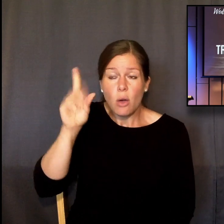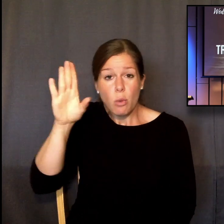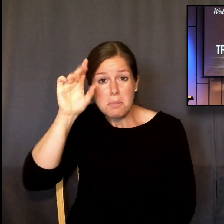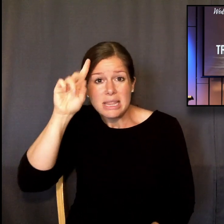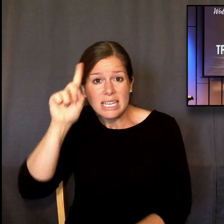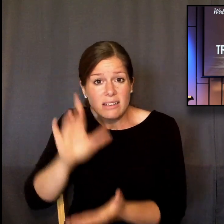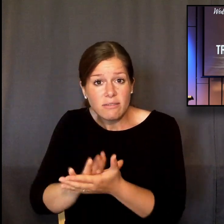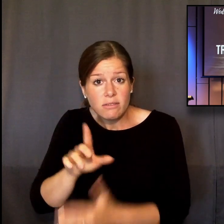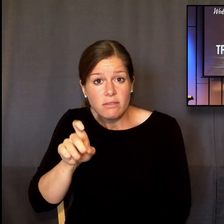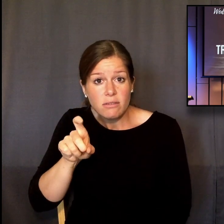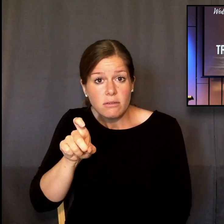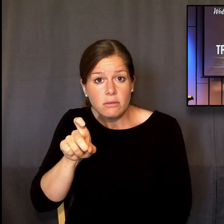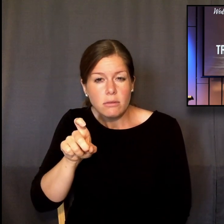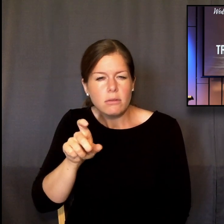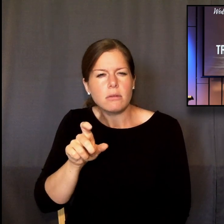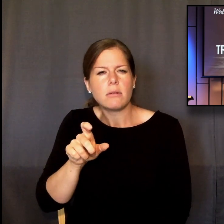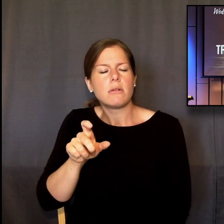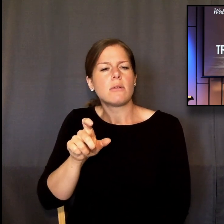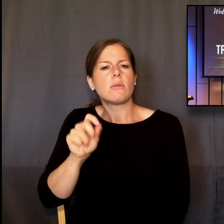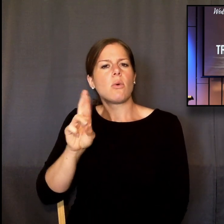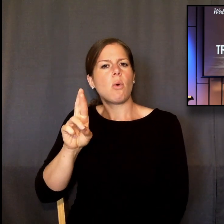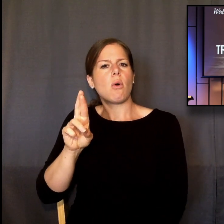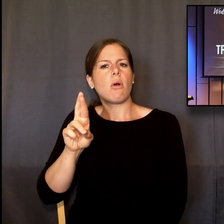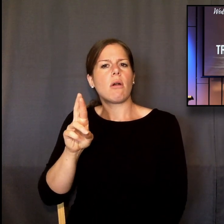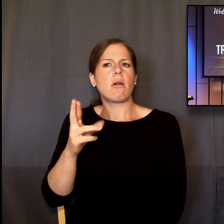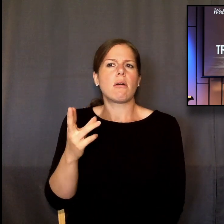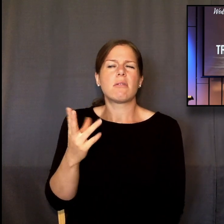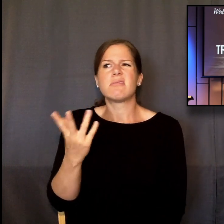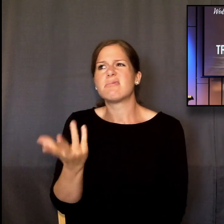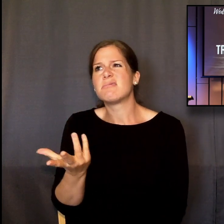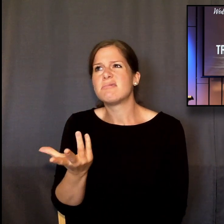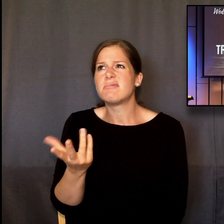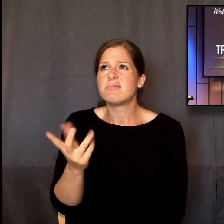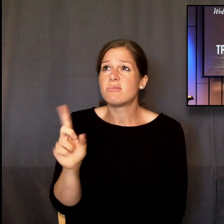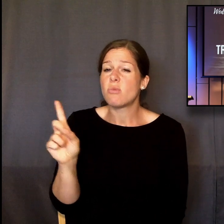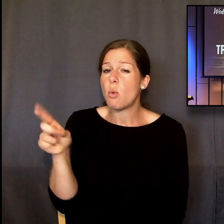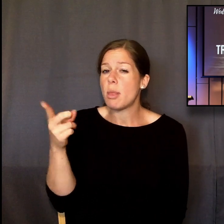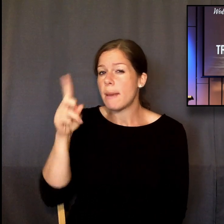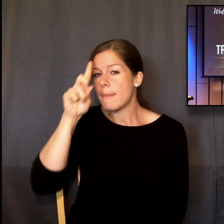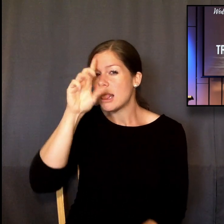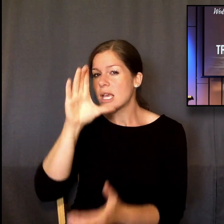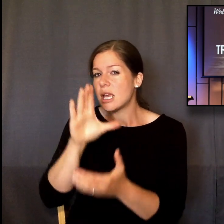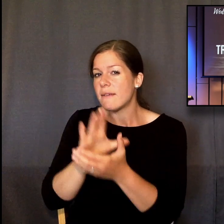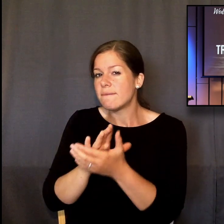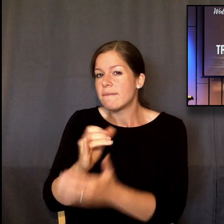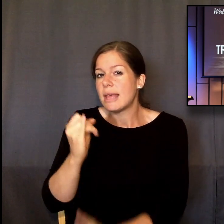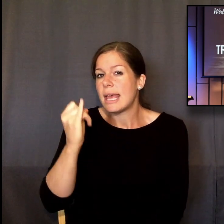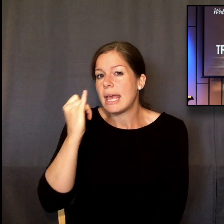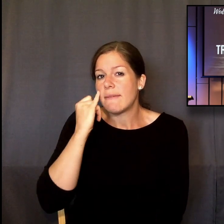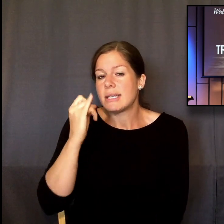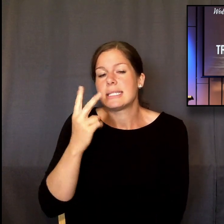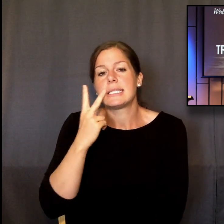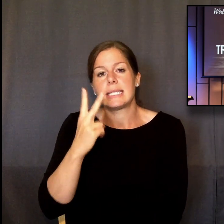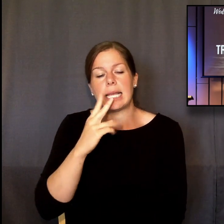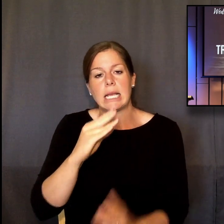satisfaction? Or will I believe something simply because I see it clearly taught in the Bible?